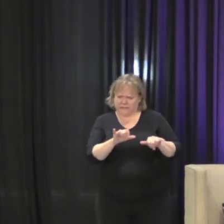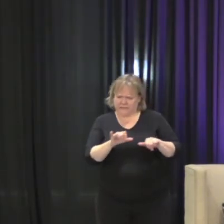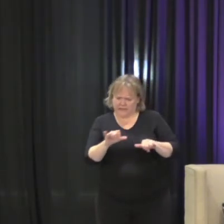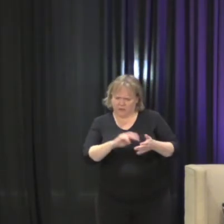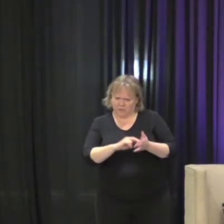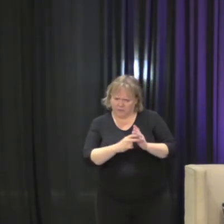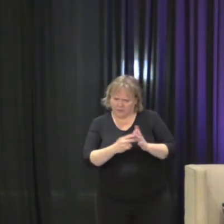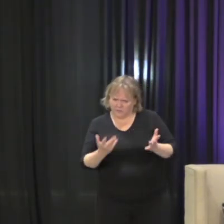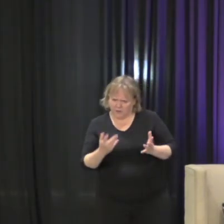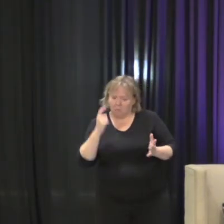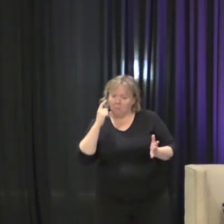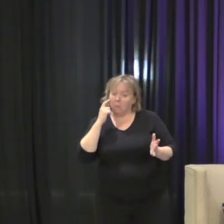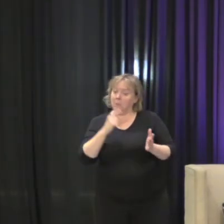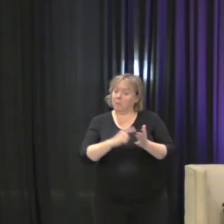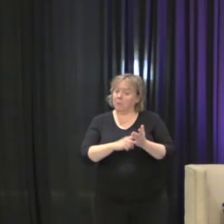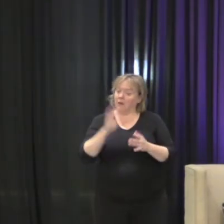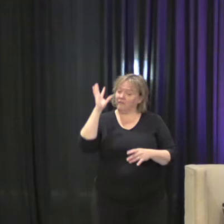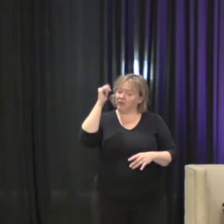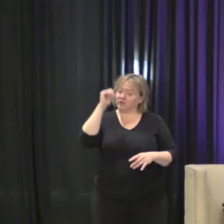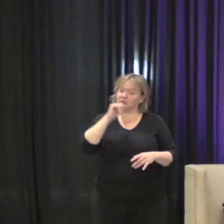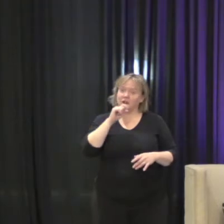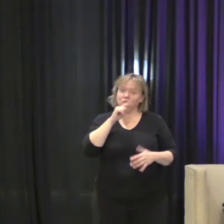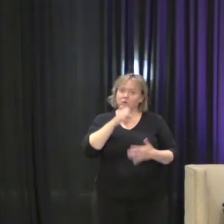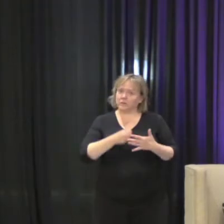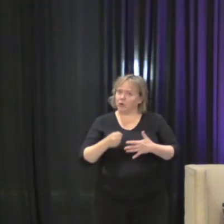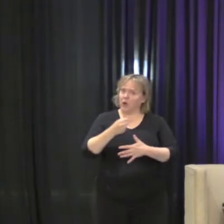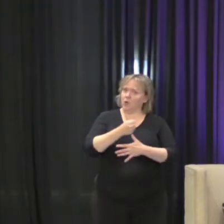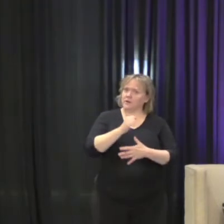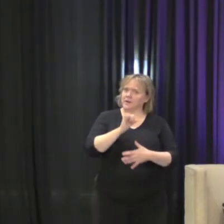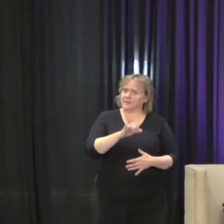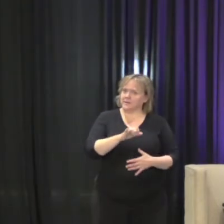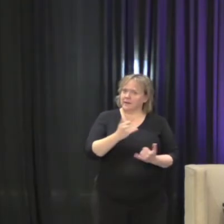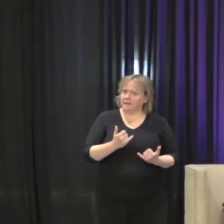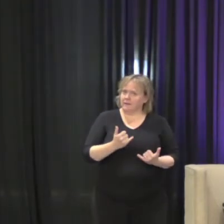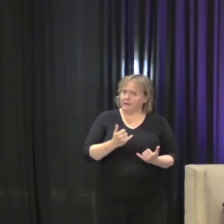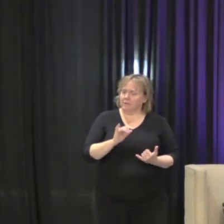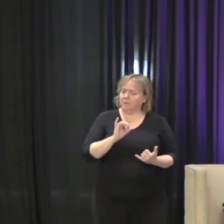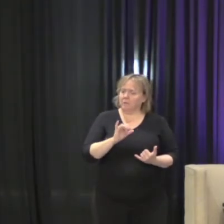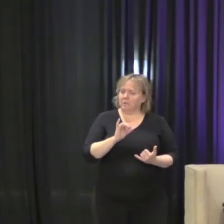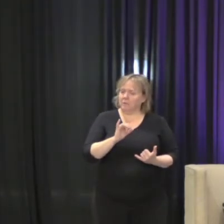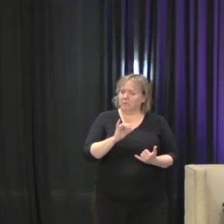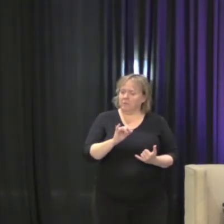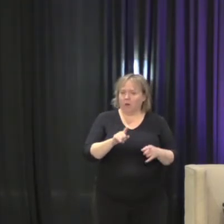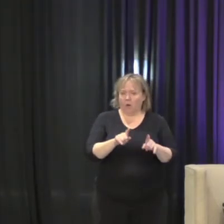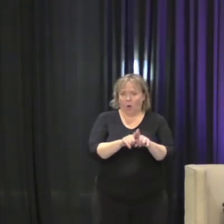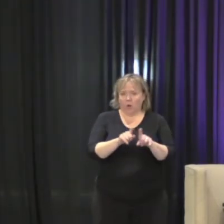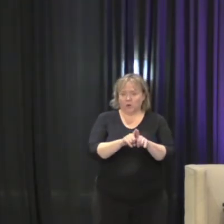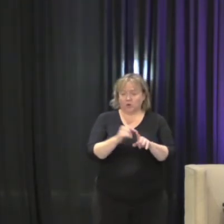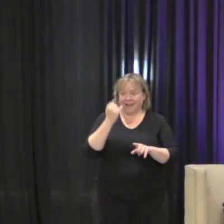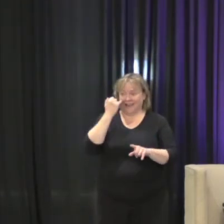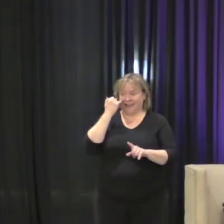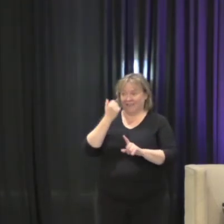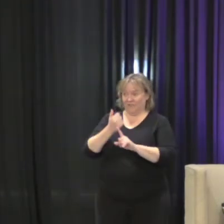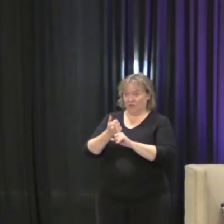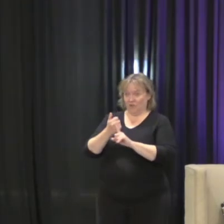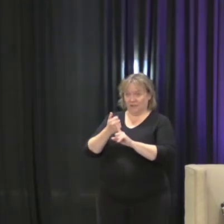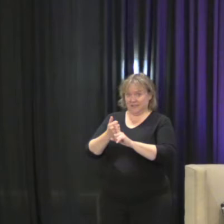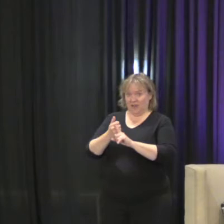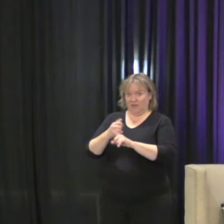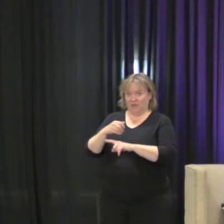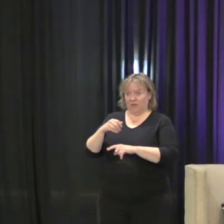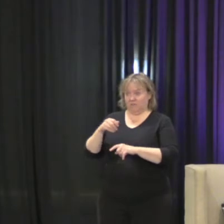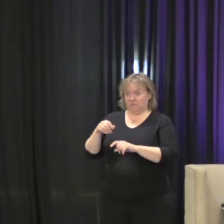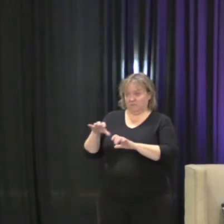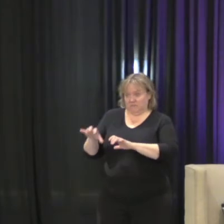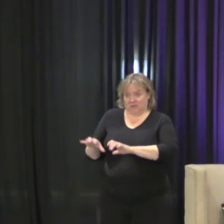not a priority of the federal government, and number two, that perpetrators deserve increased protections